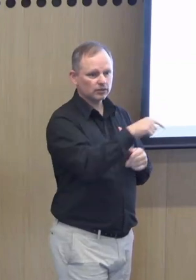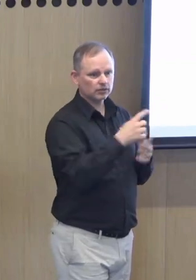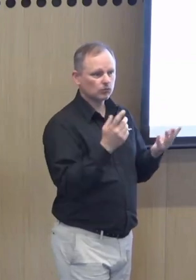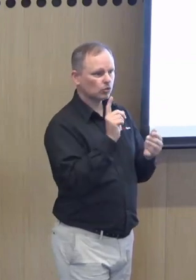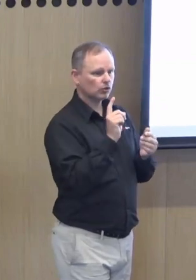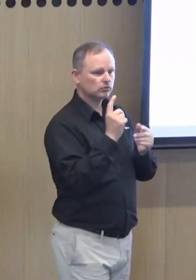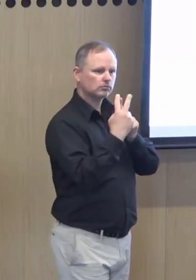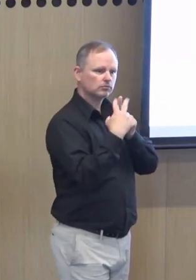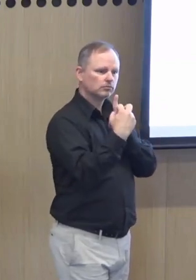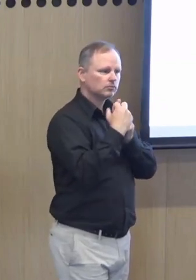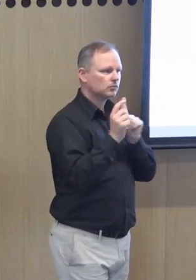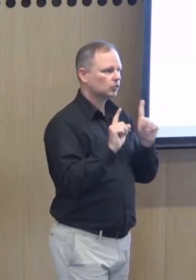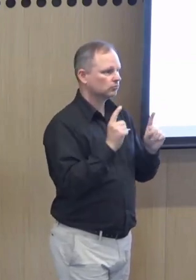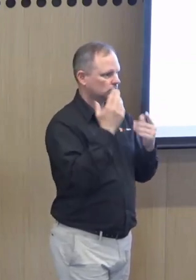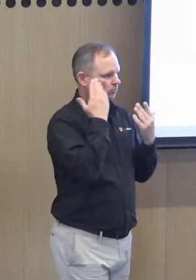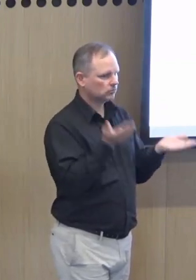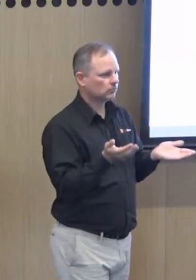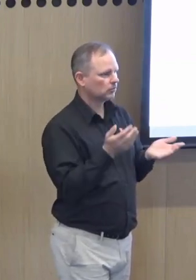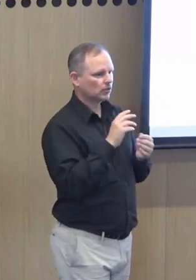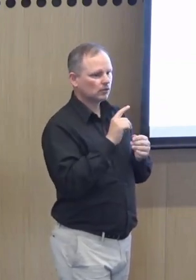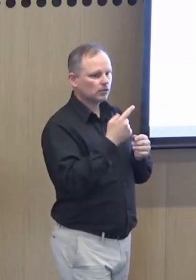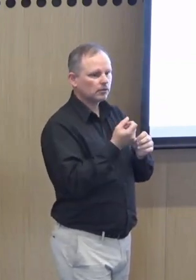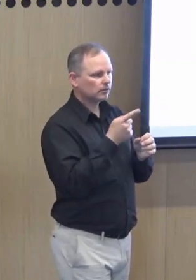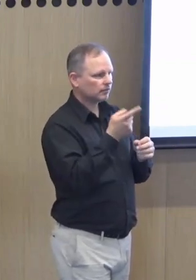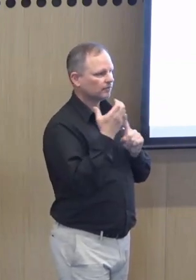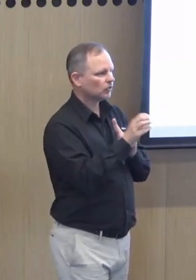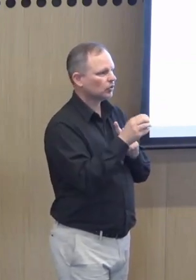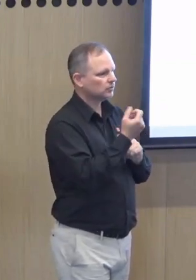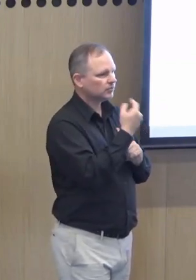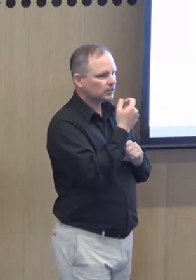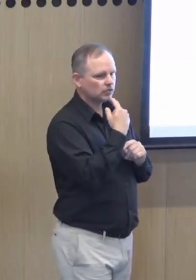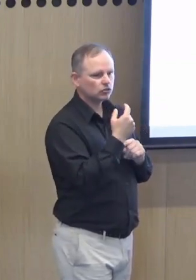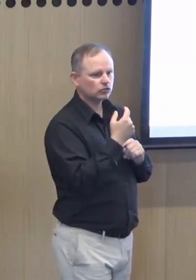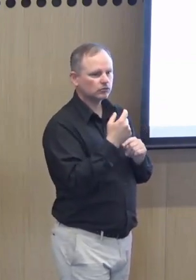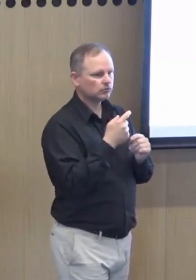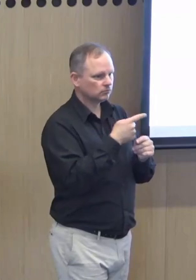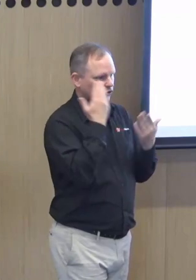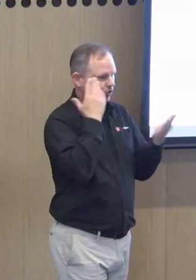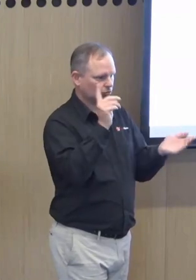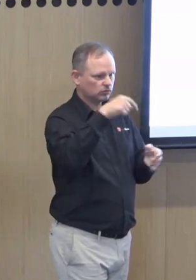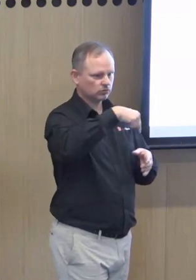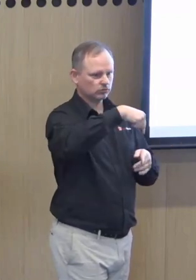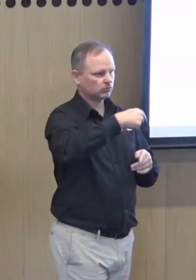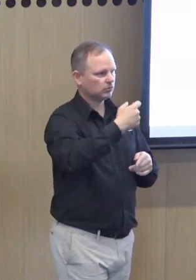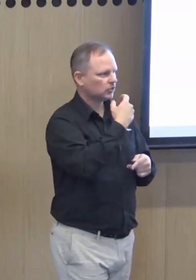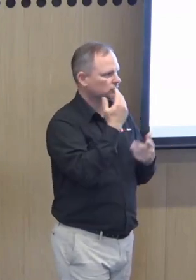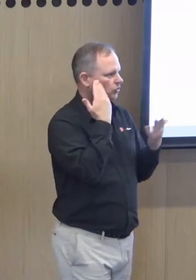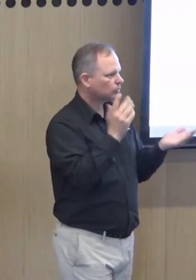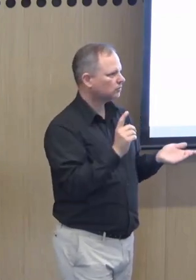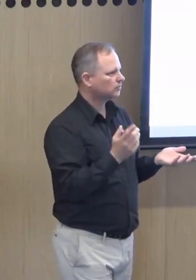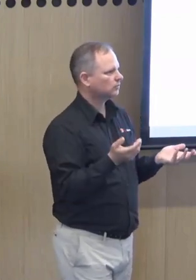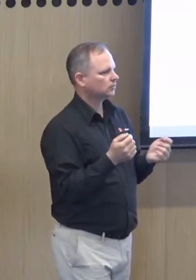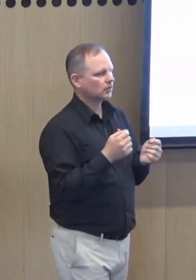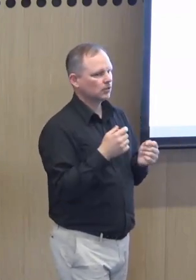to know what's happening and how they can diagnose and provide the appropriate support and services and treatments and medications, whatever it might be.